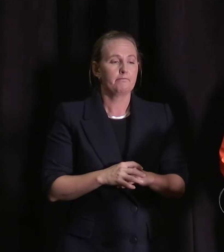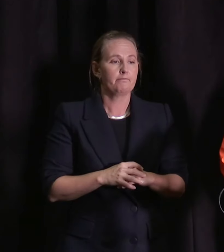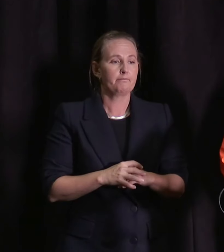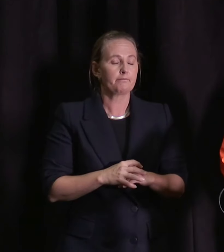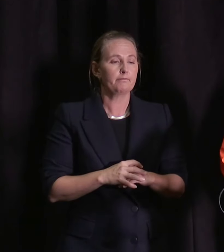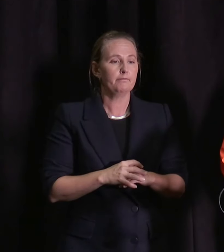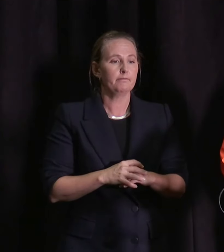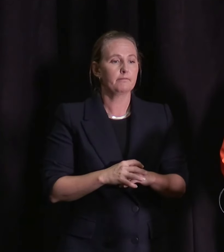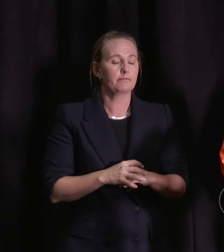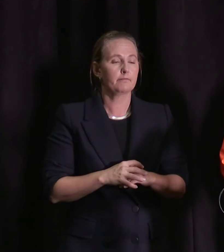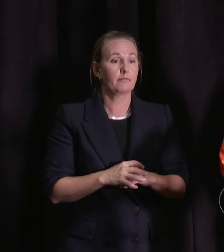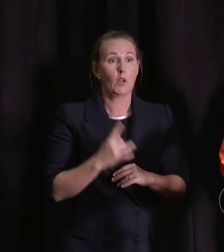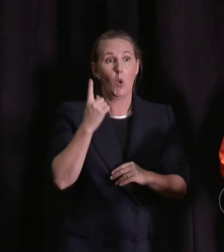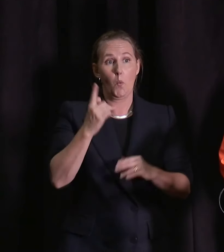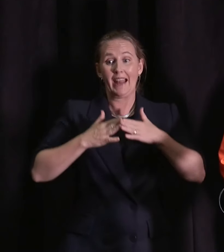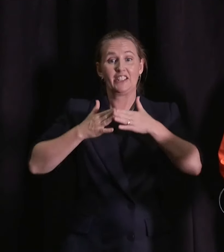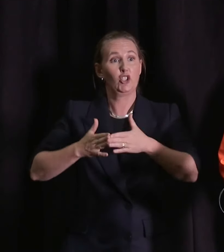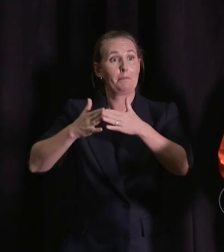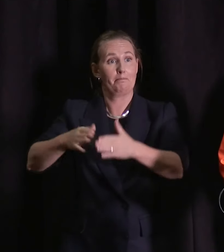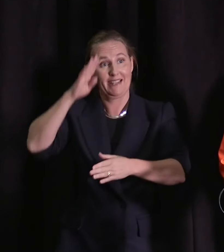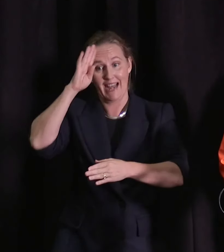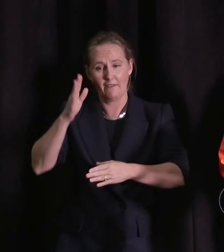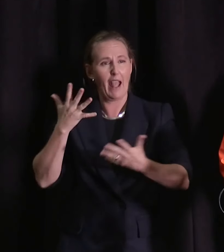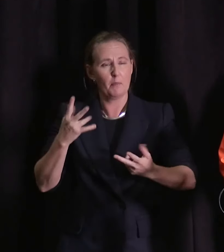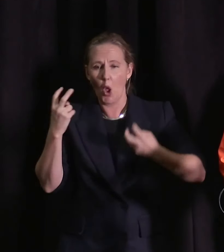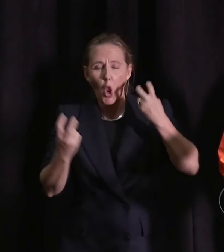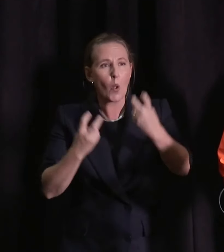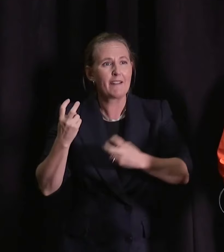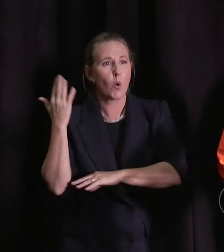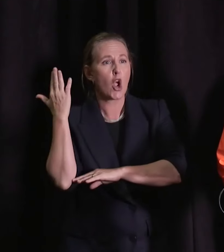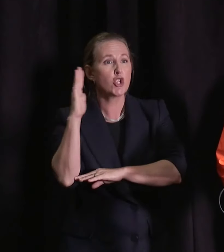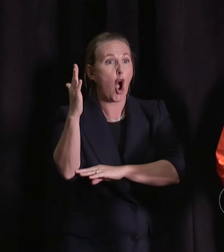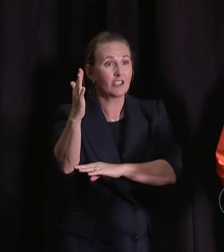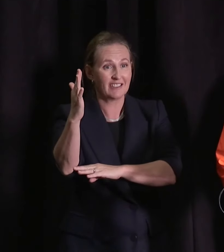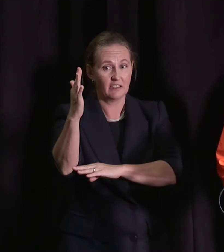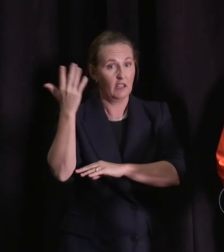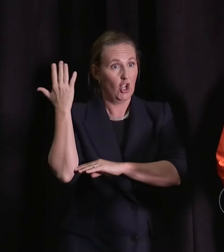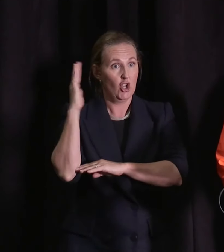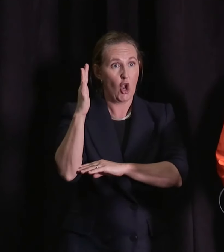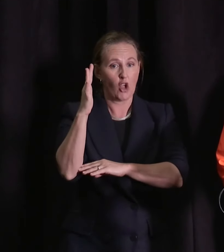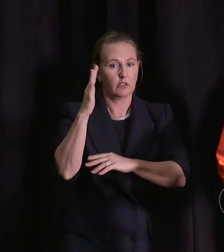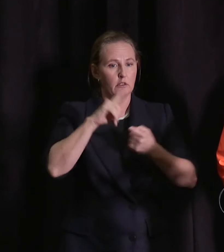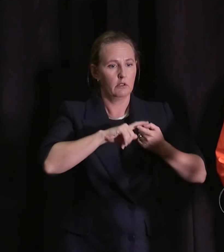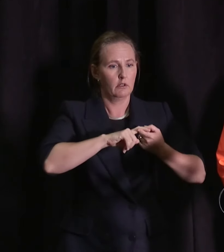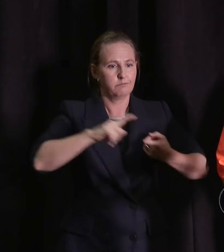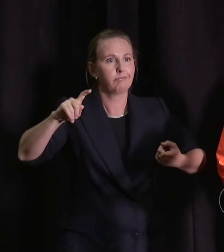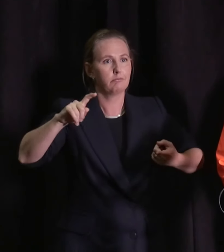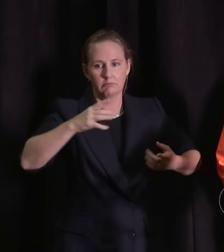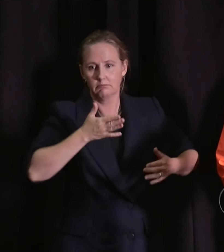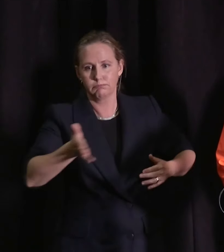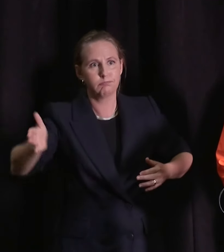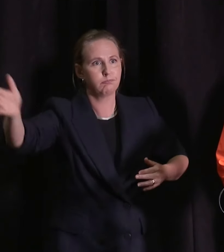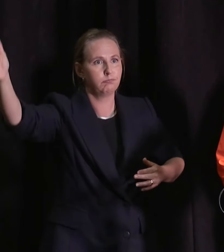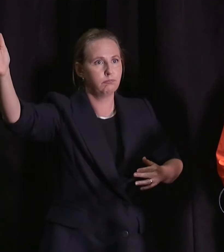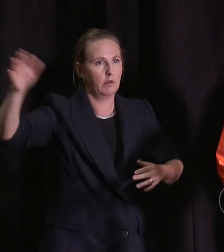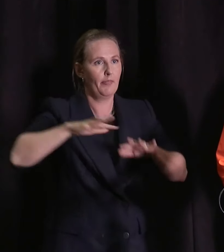ships is out there at the moment trying to find a yacht that is adrift at sea. So the